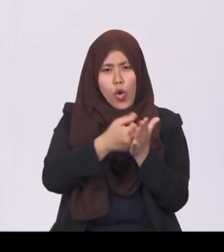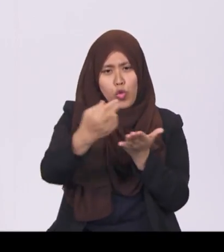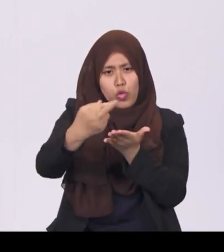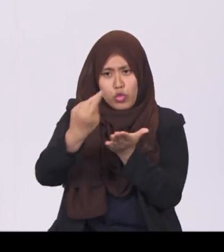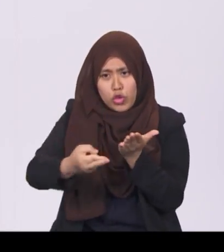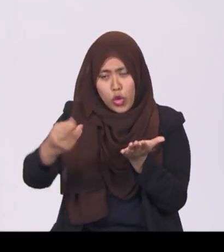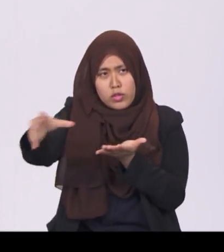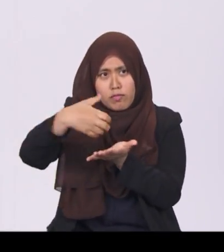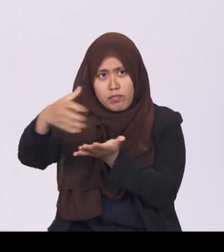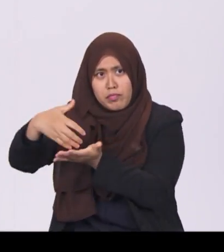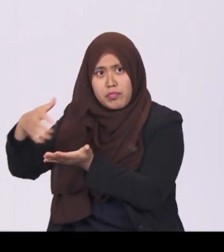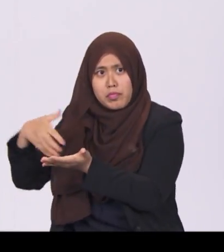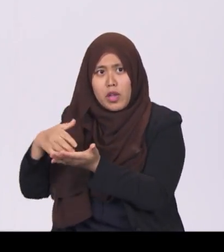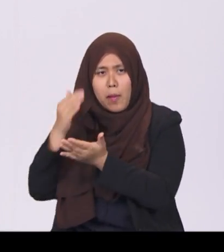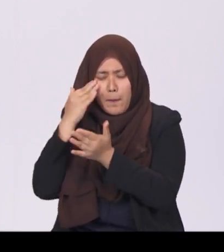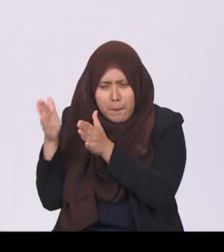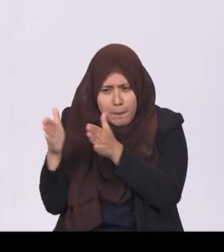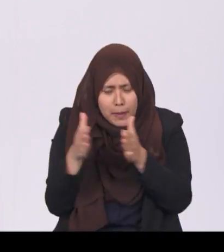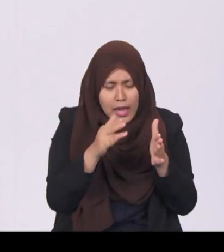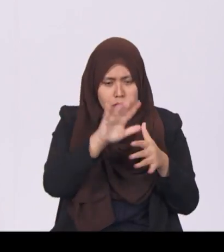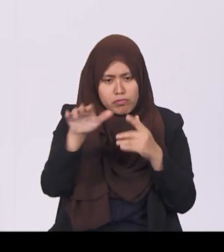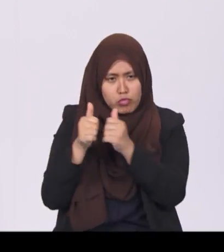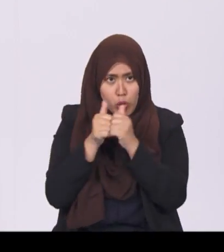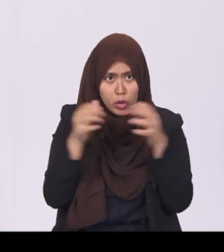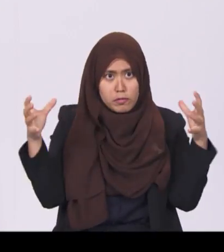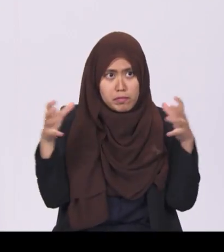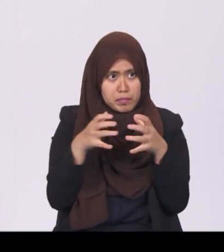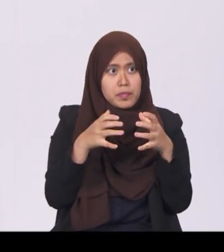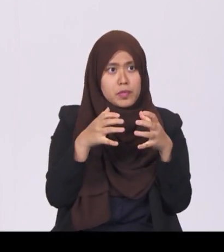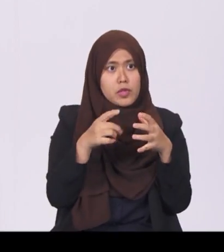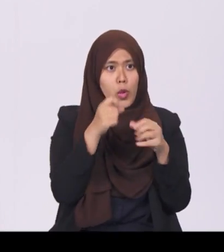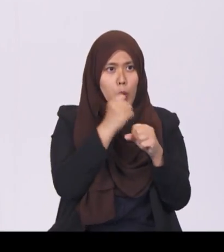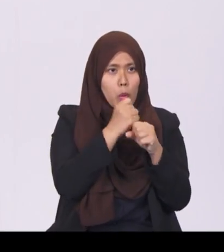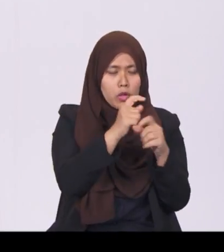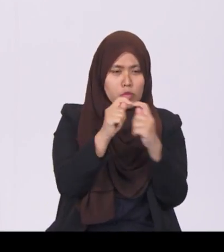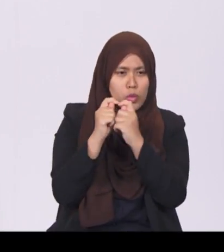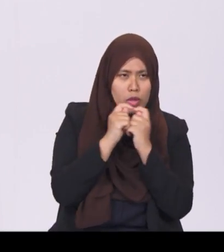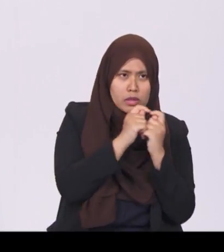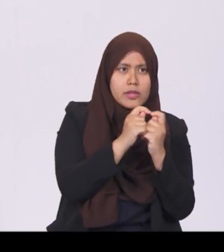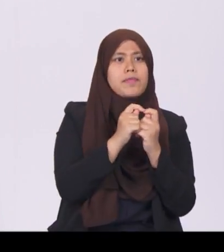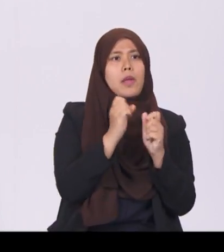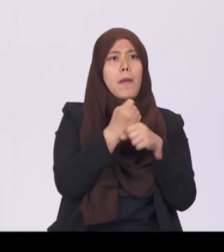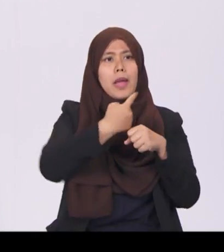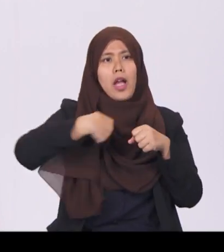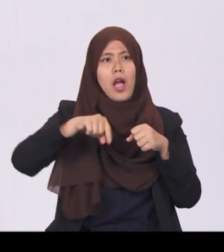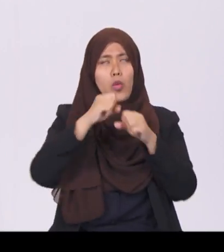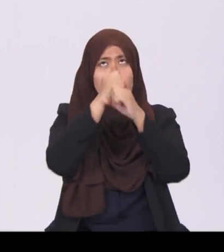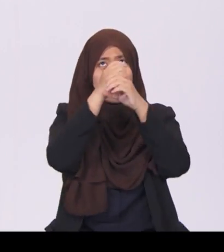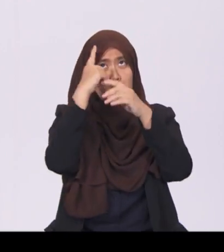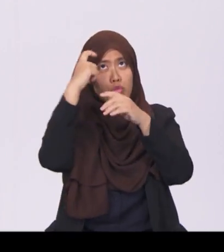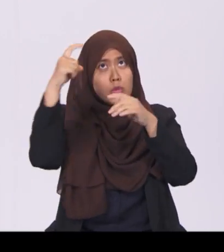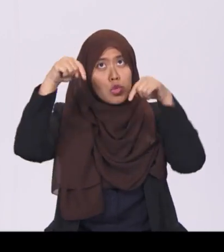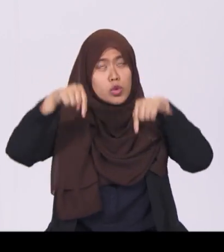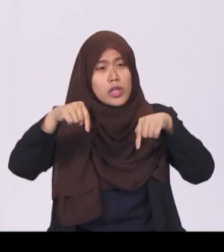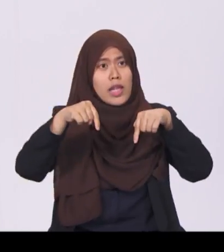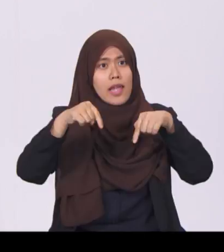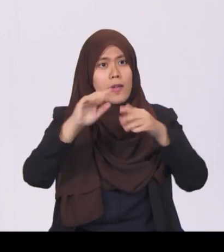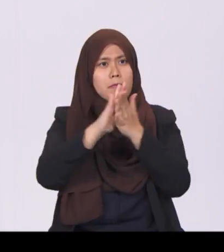costs to come together, to work together, to make our aspirations today a reality tomorrow.